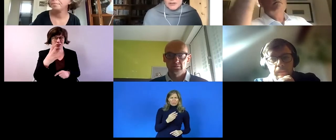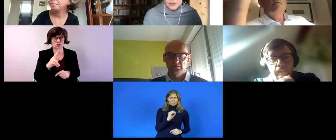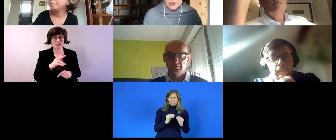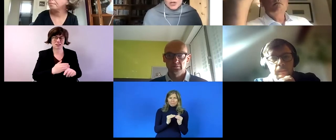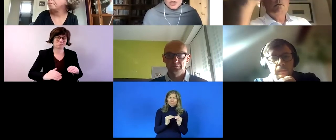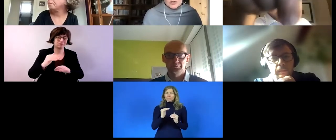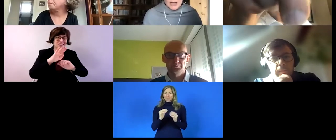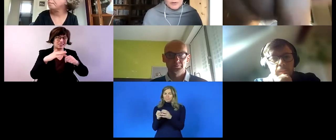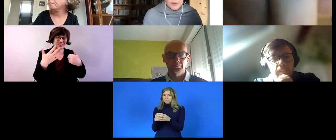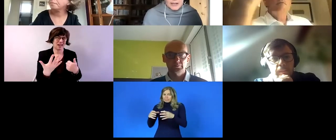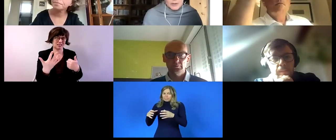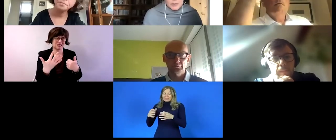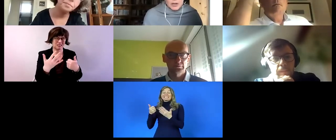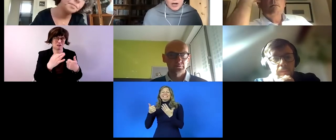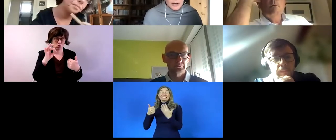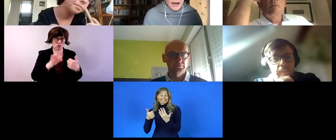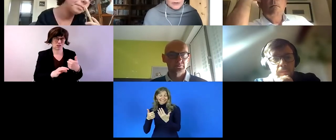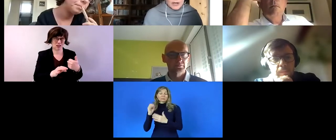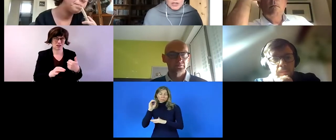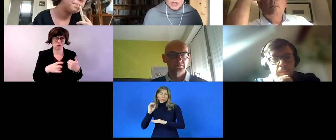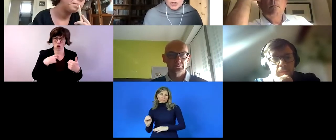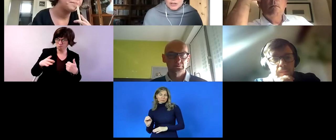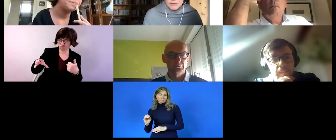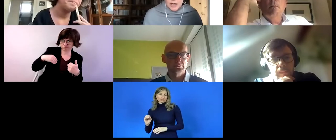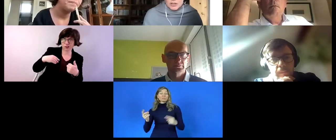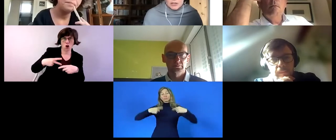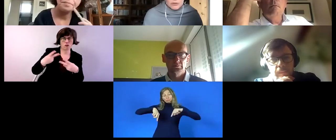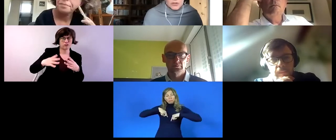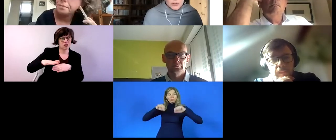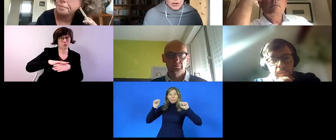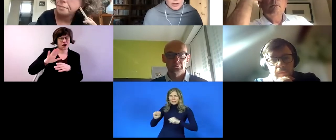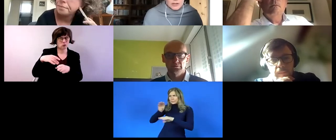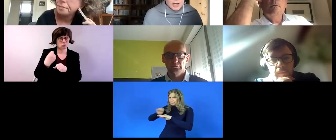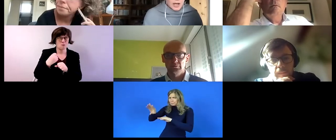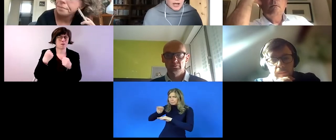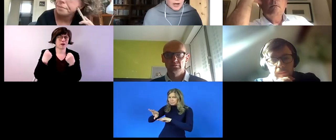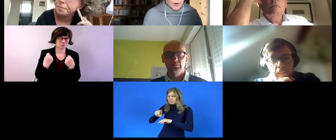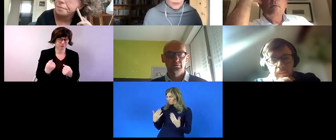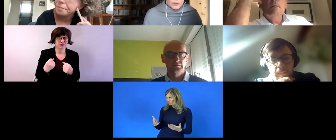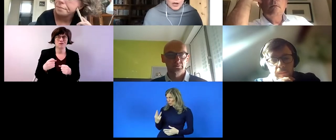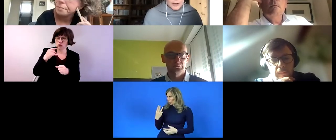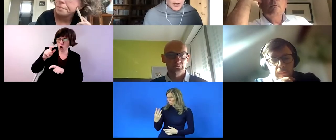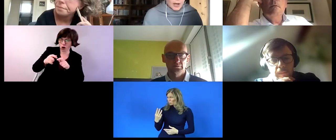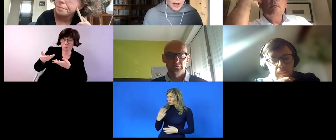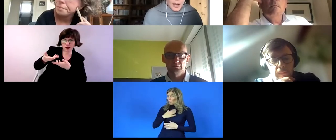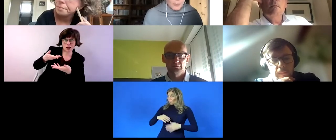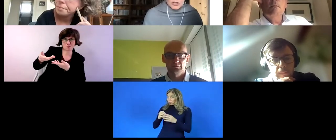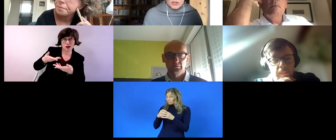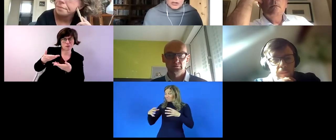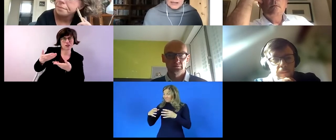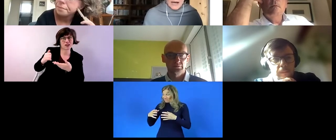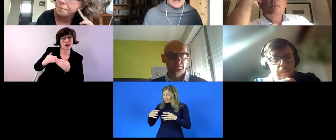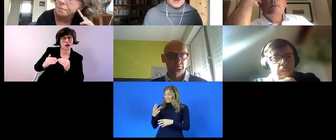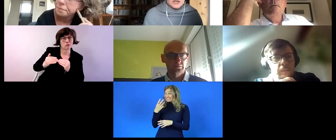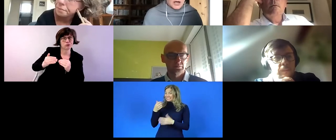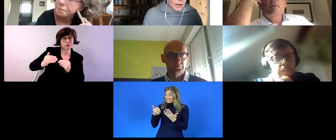public sector to help advise people on how they might achieve that increased target uh over time uh but it